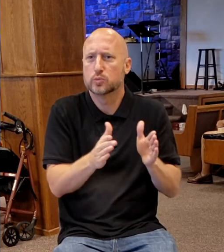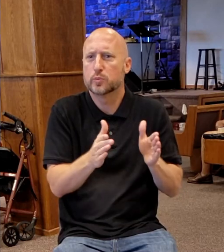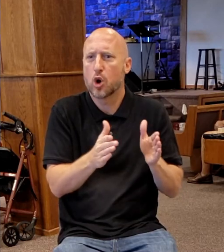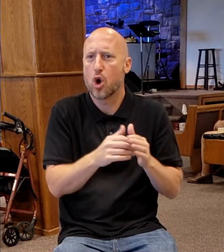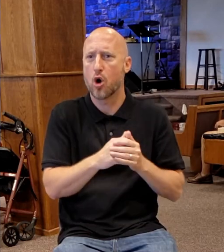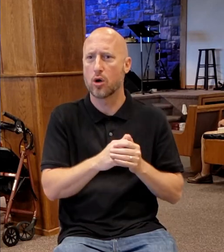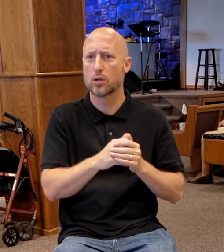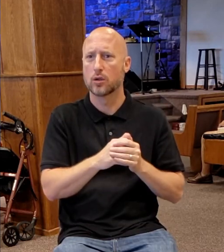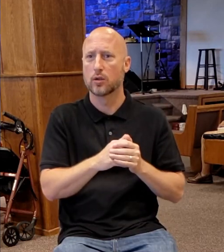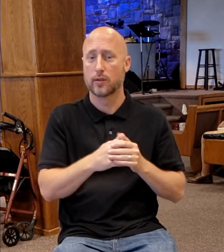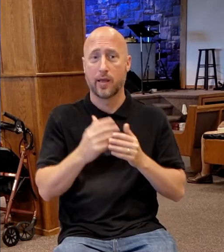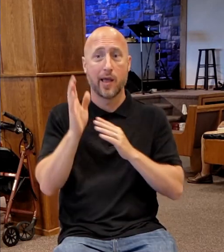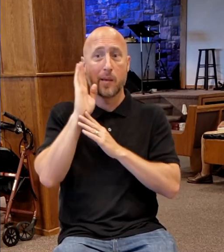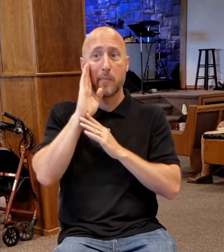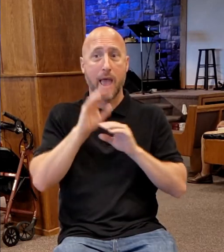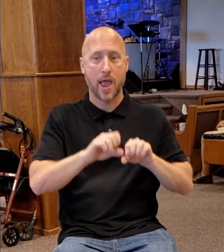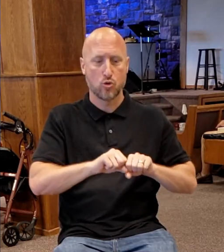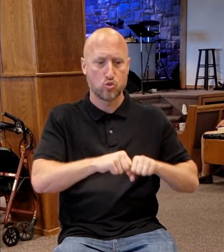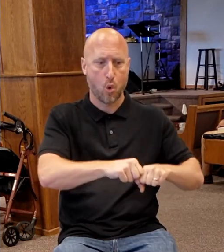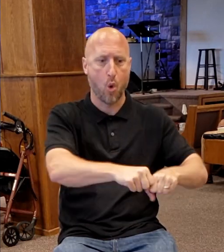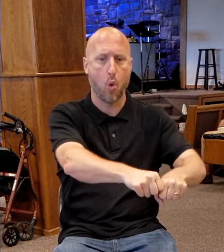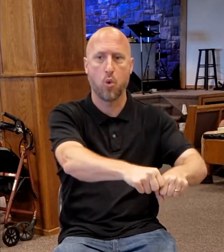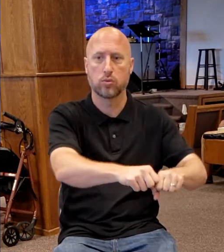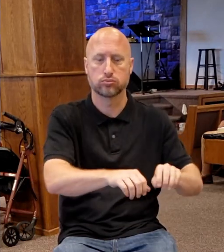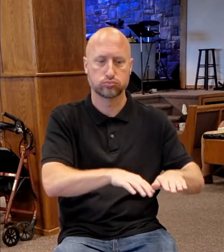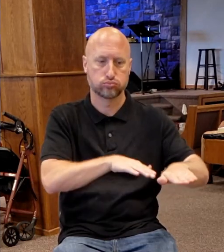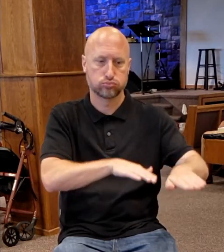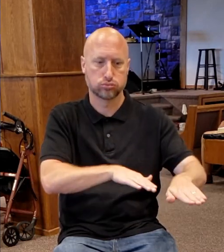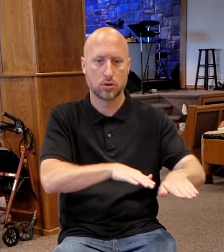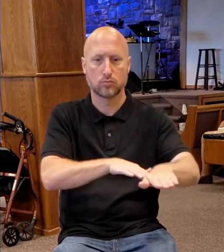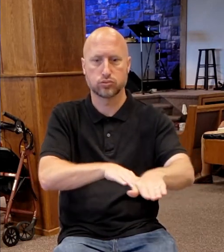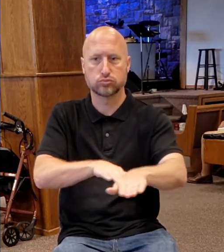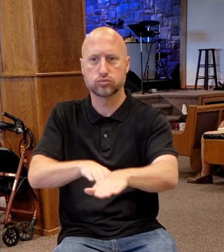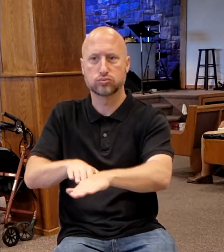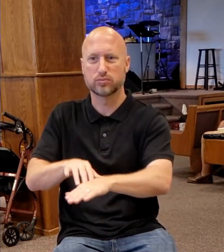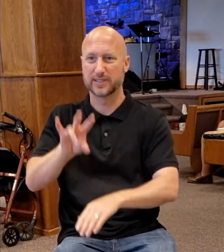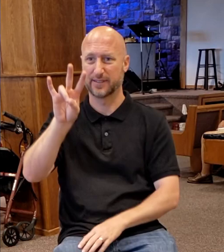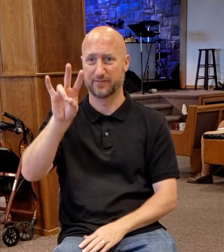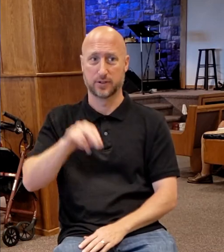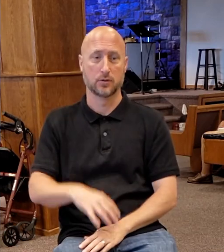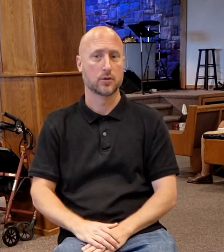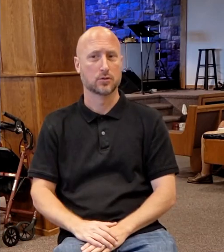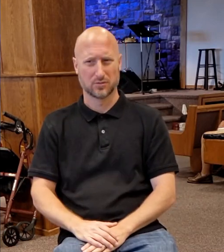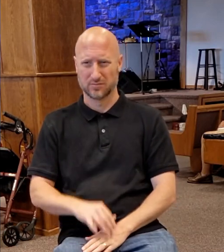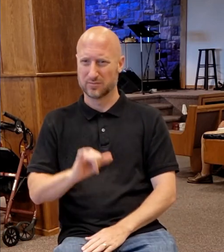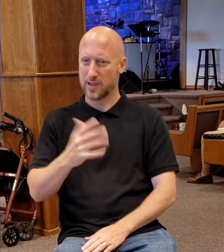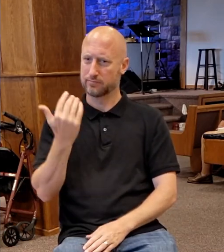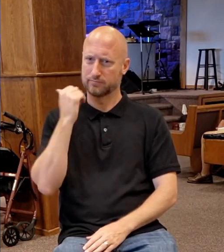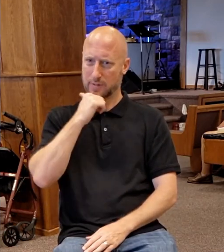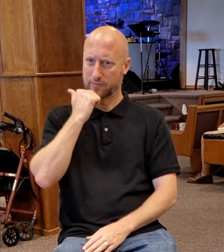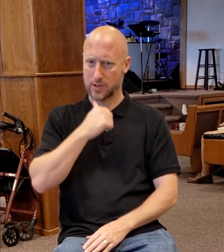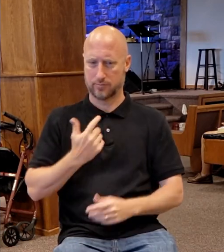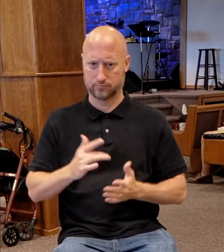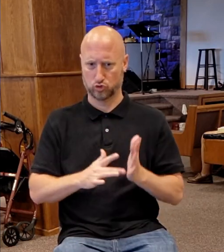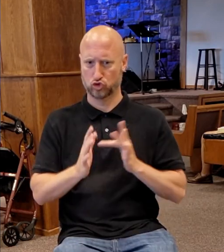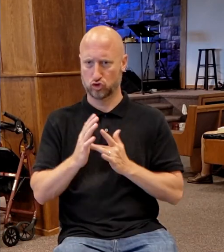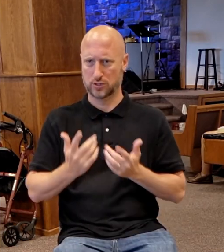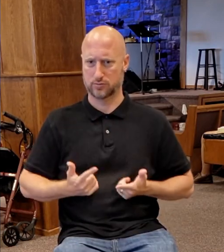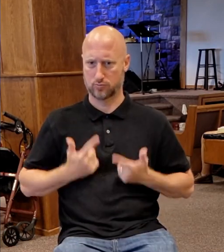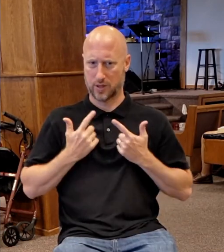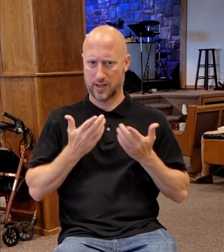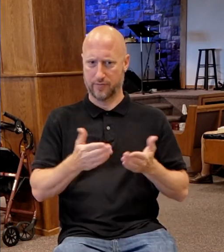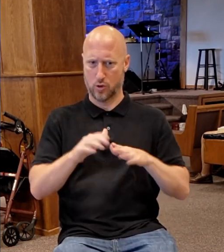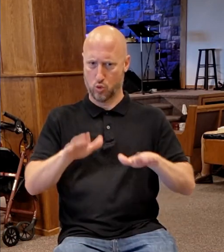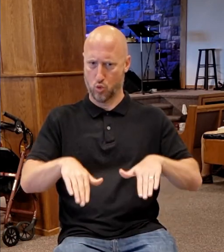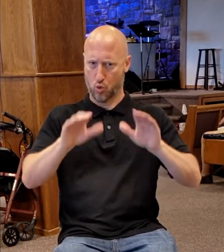rolled out their bed places. And that was the environment Christ came into. He didn't say, Dad, put me in a single dwelling.